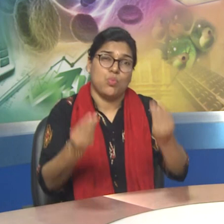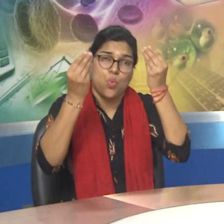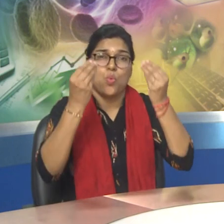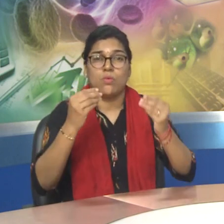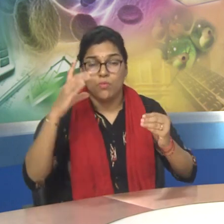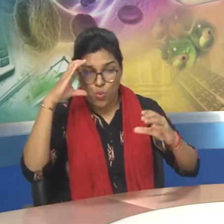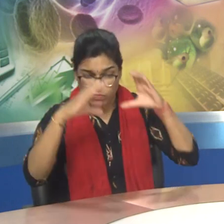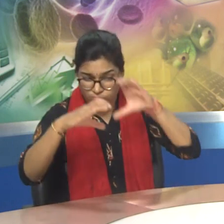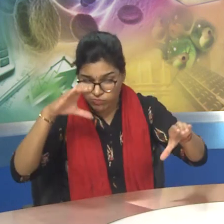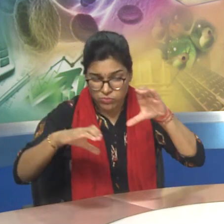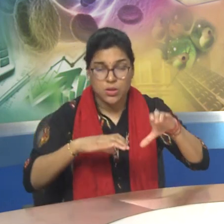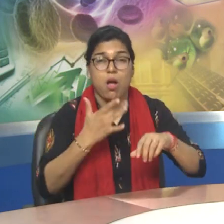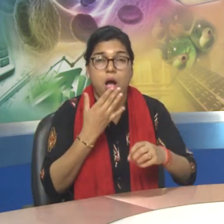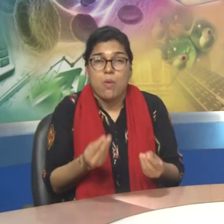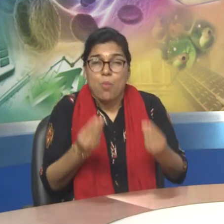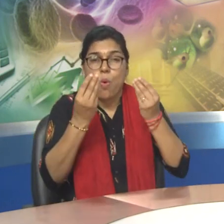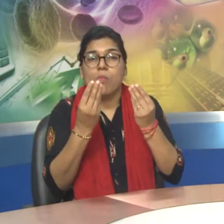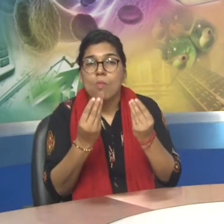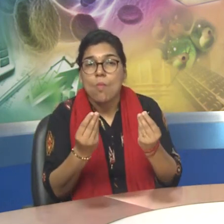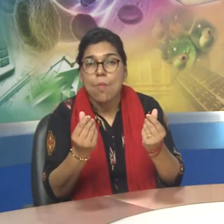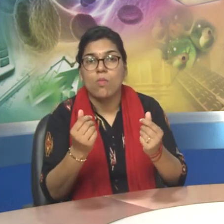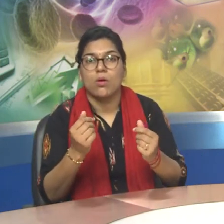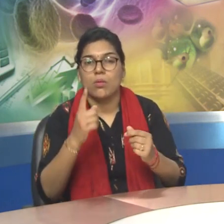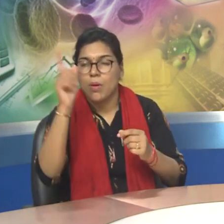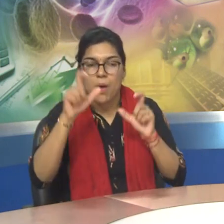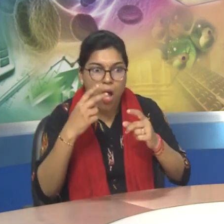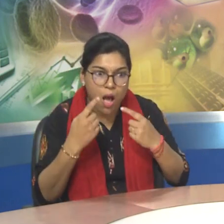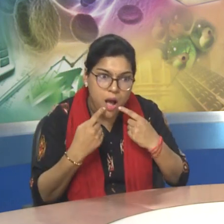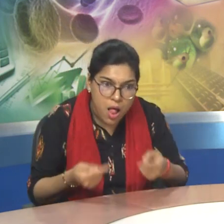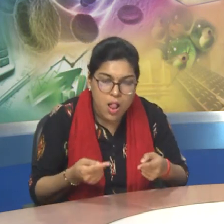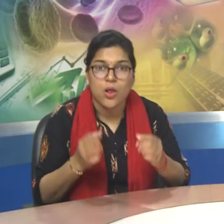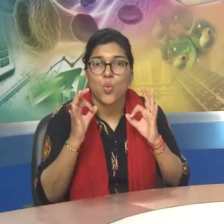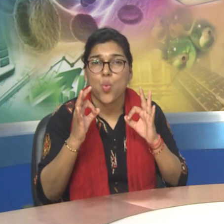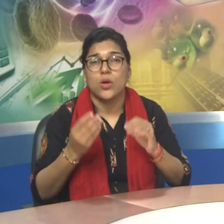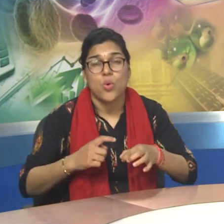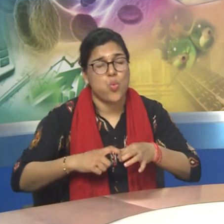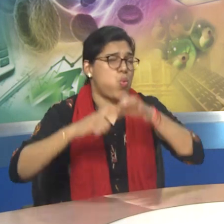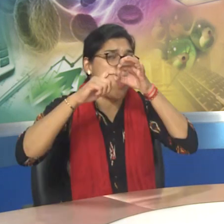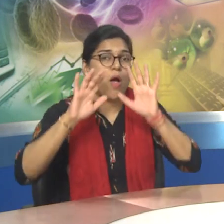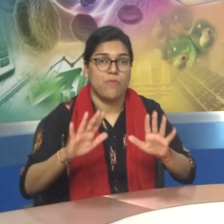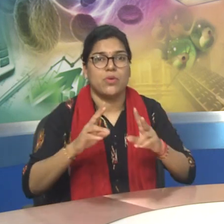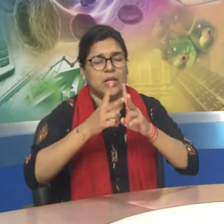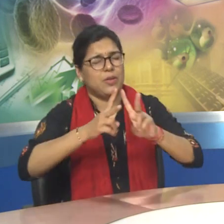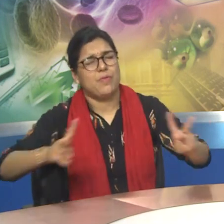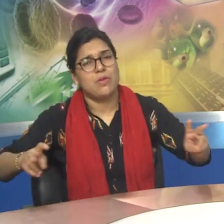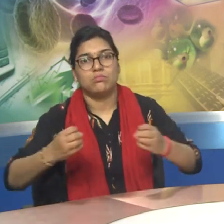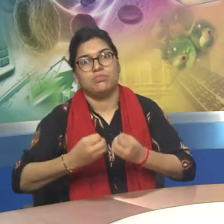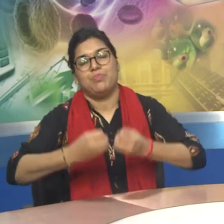illustrations and photographs. Distinguish these magazines from